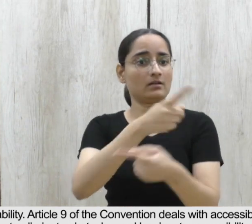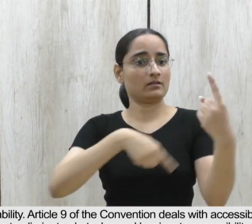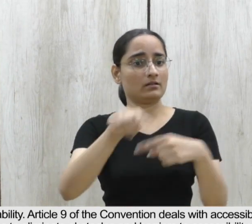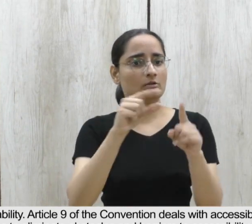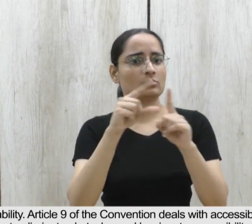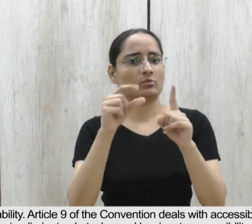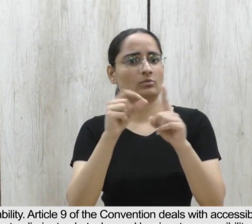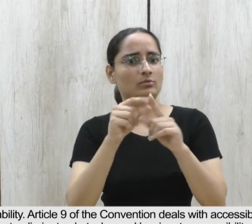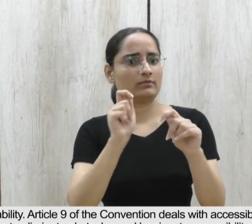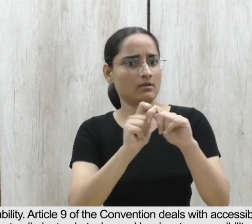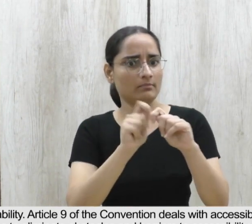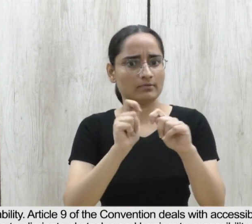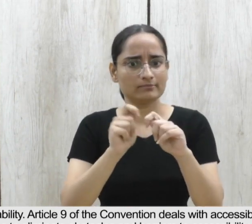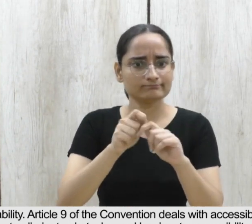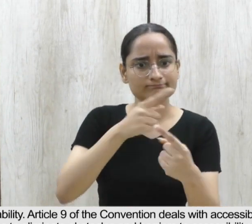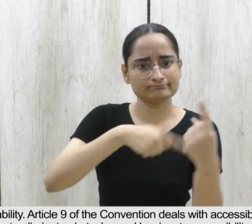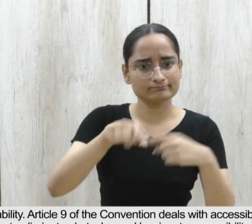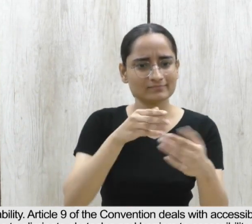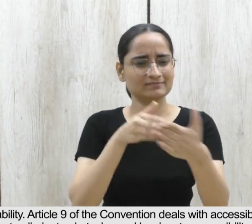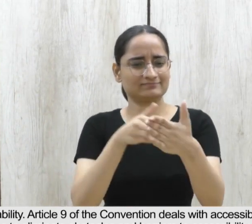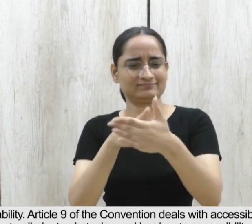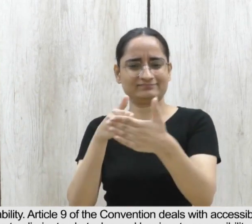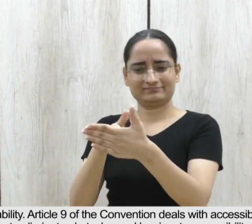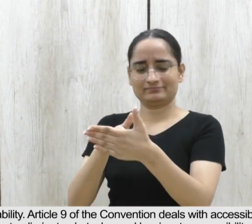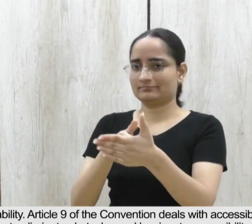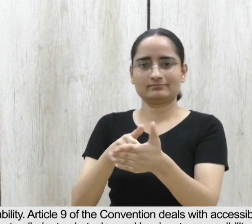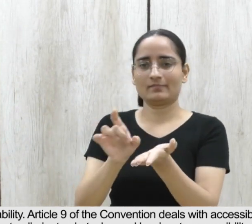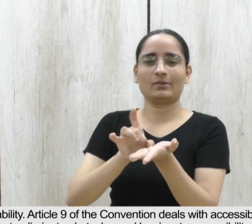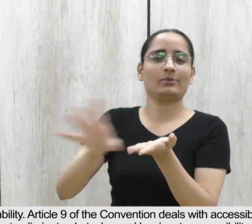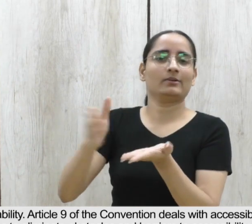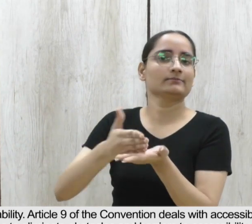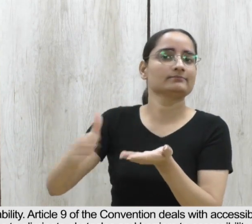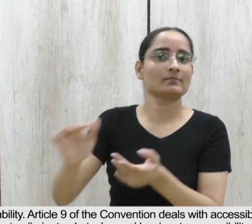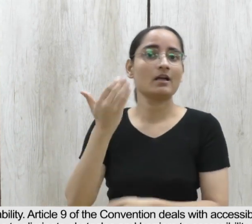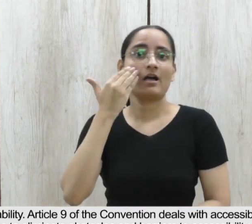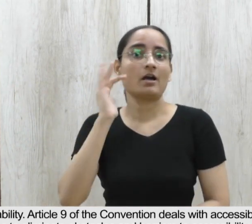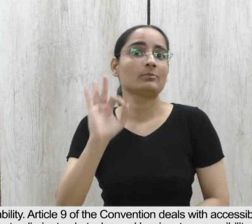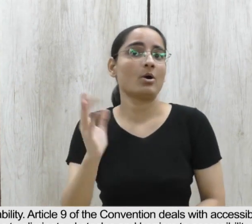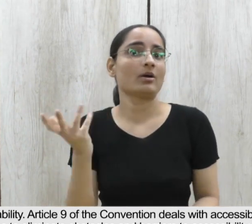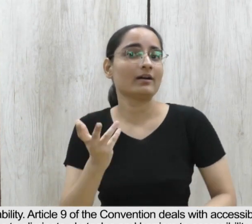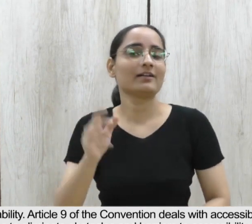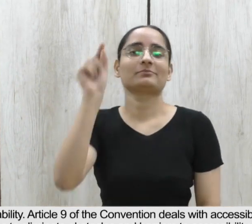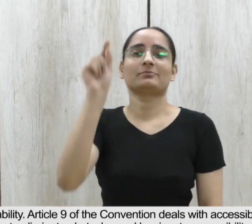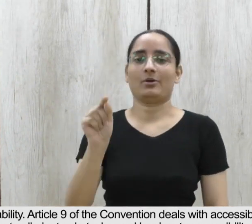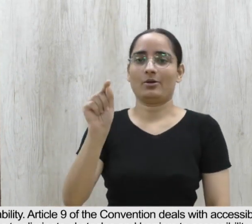deals with accessibility. It mandates the member states to take measures to eliminate obstacles and barriers to accessibility,